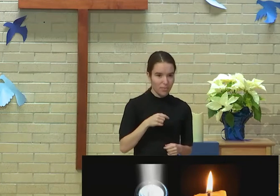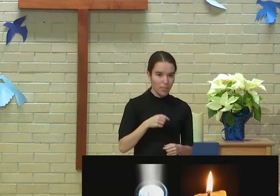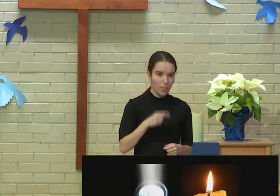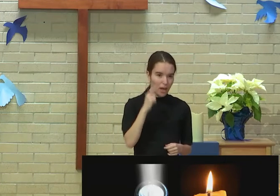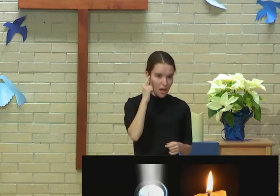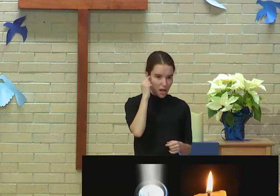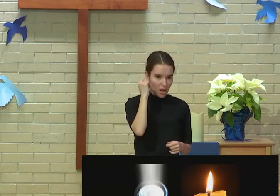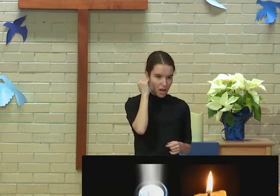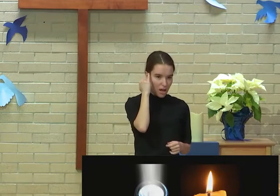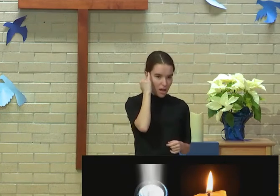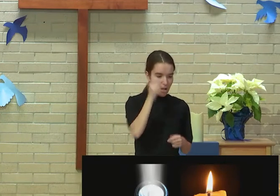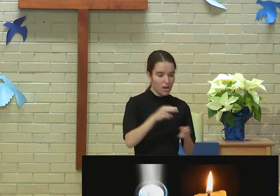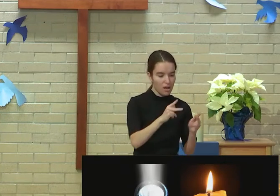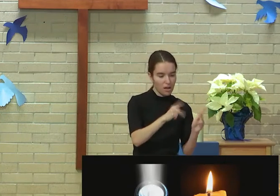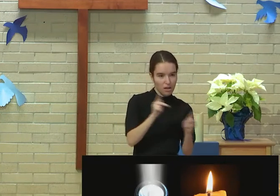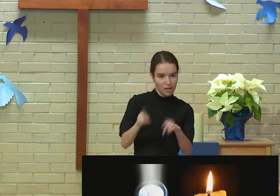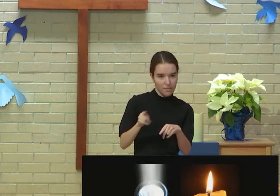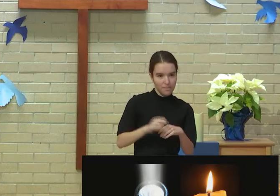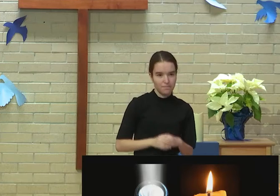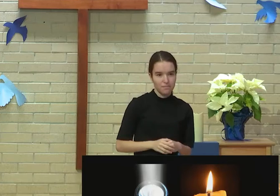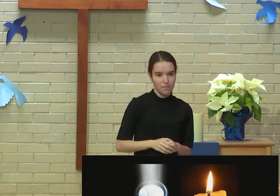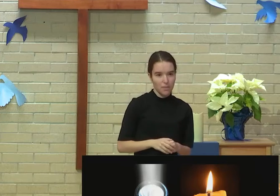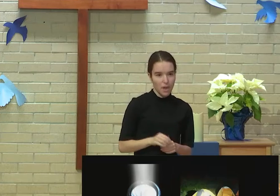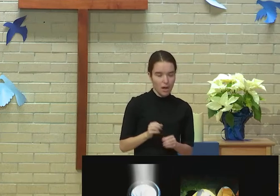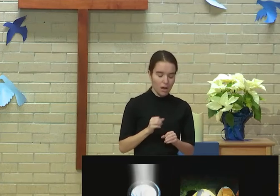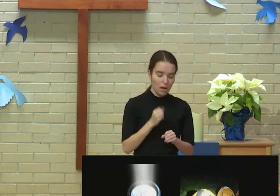to show you this. Flashlight versus candle.